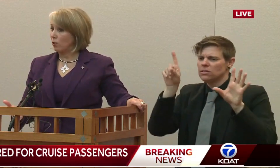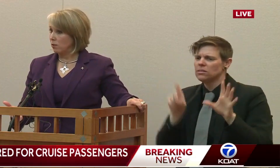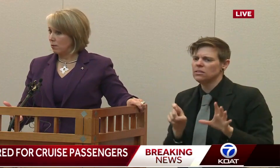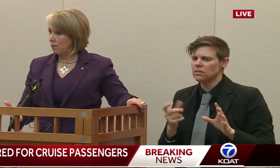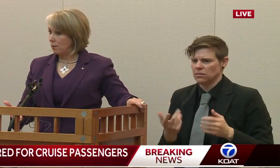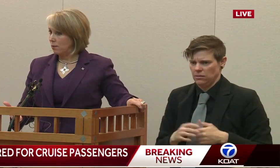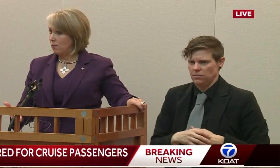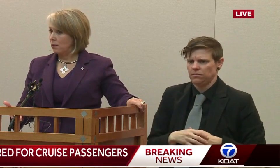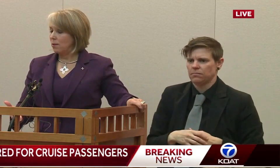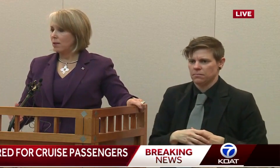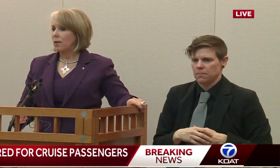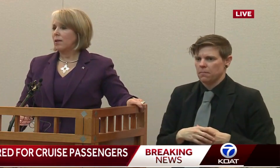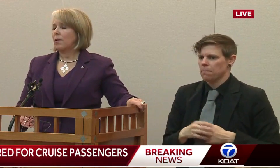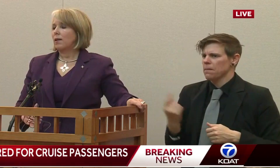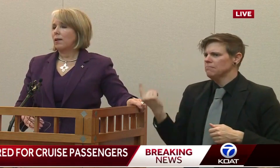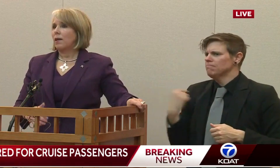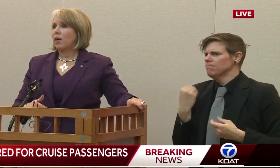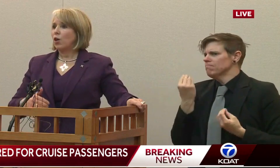but I'm compelled.